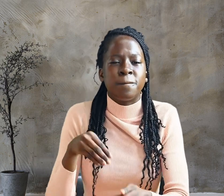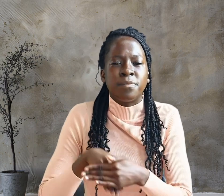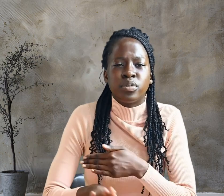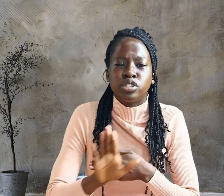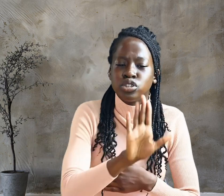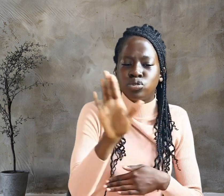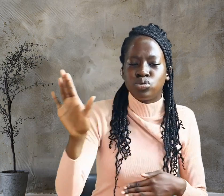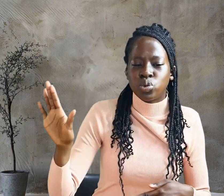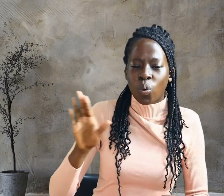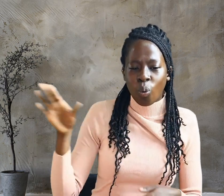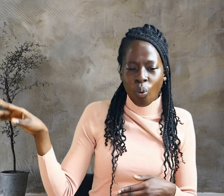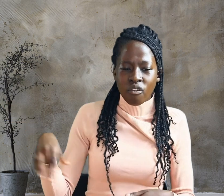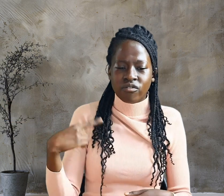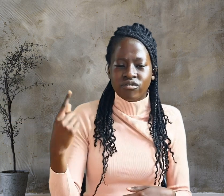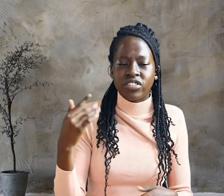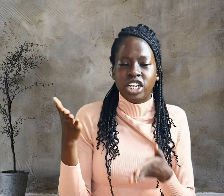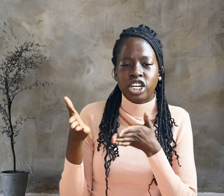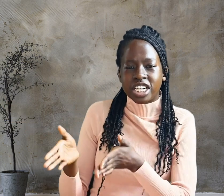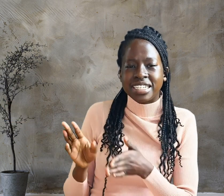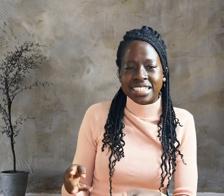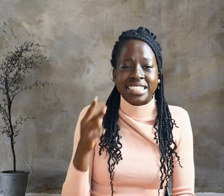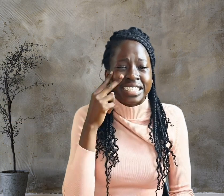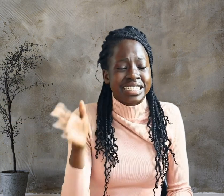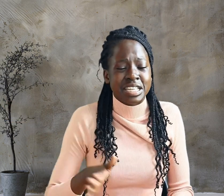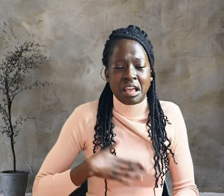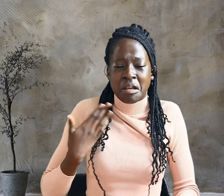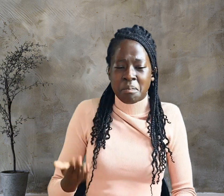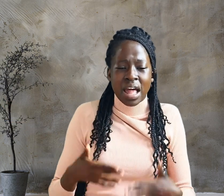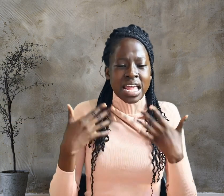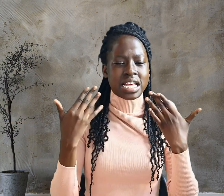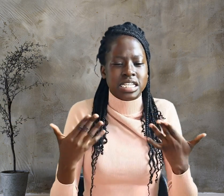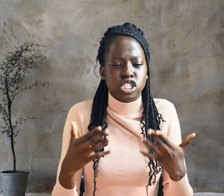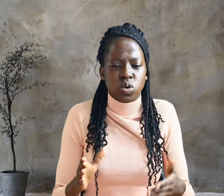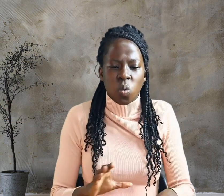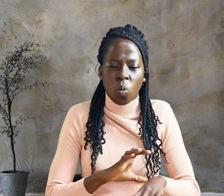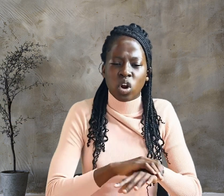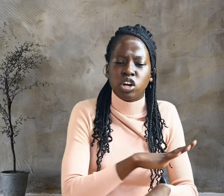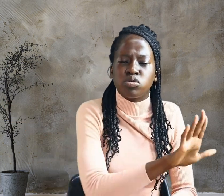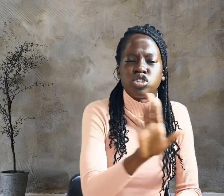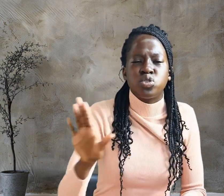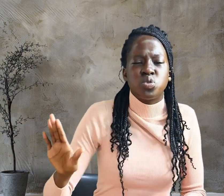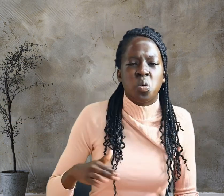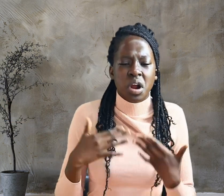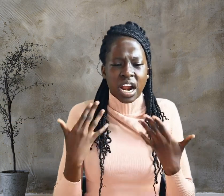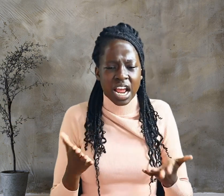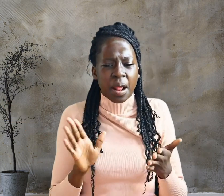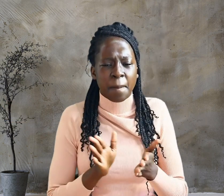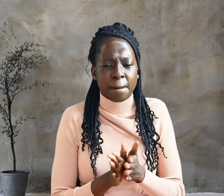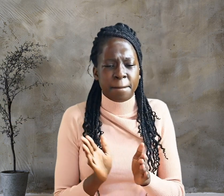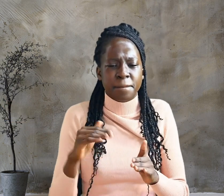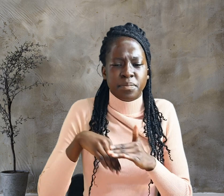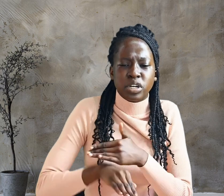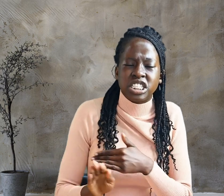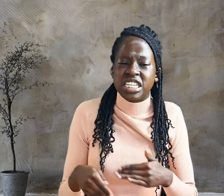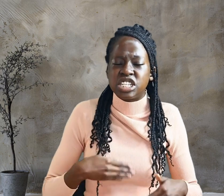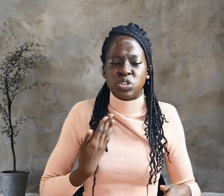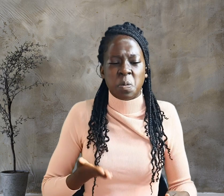See my hands. Reach out your hand and put in To my side.